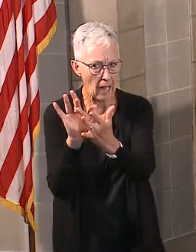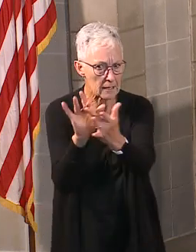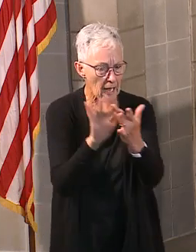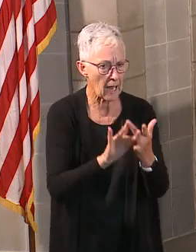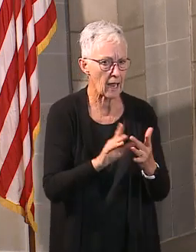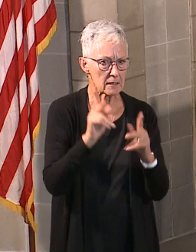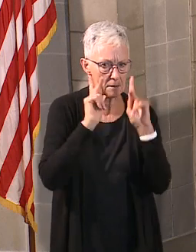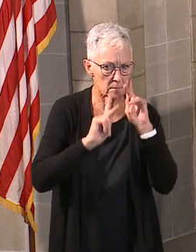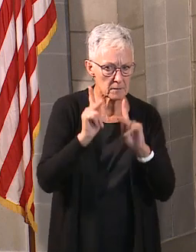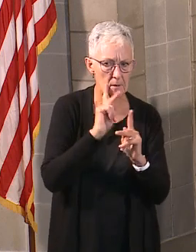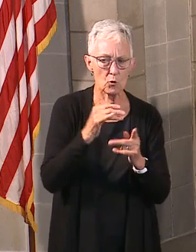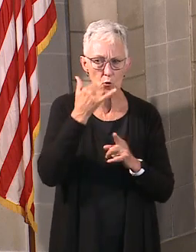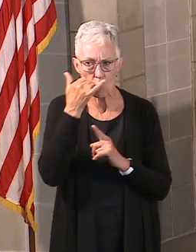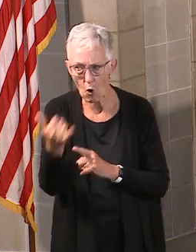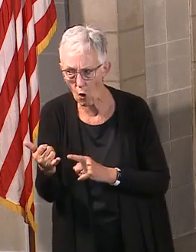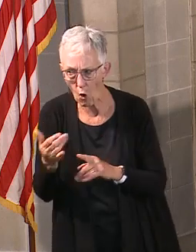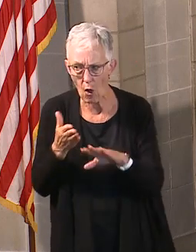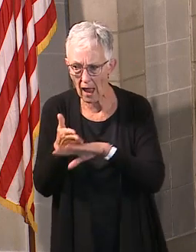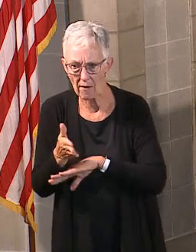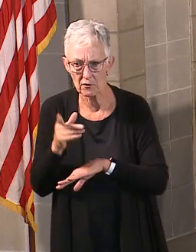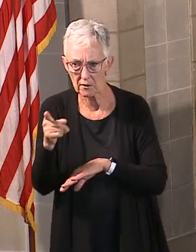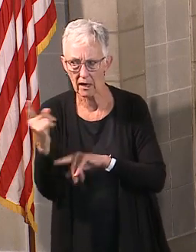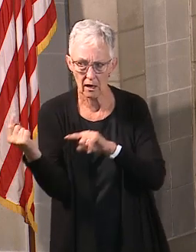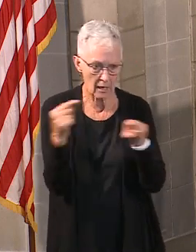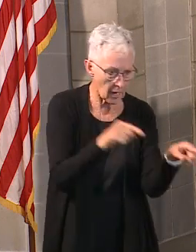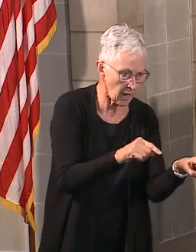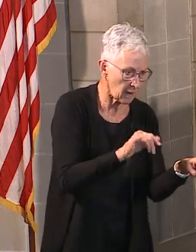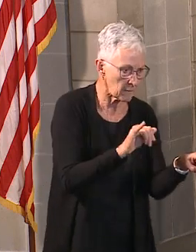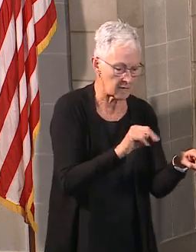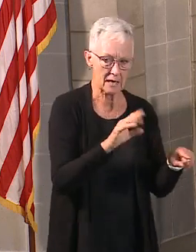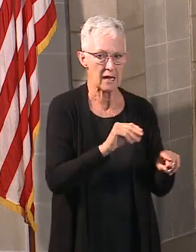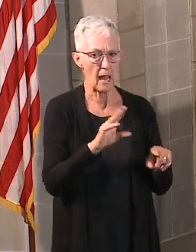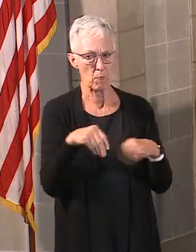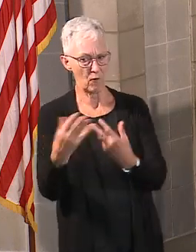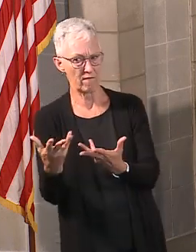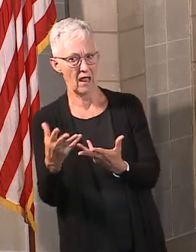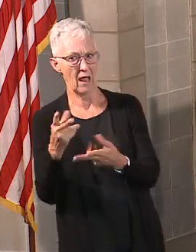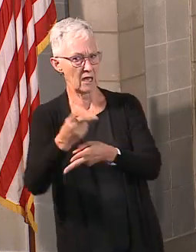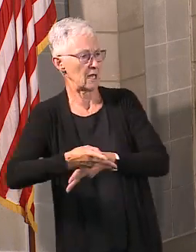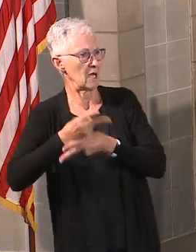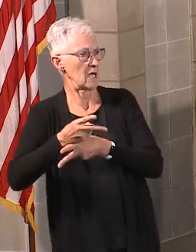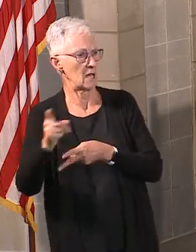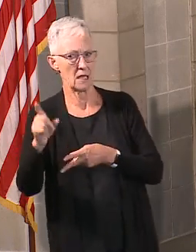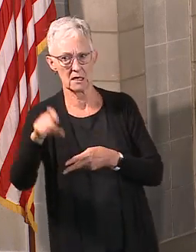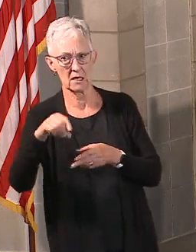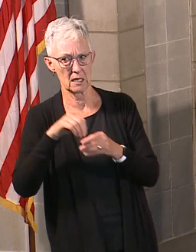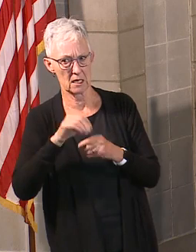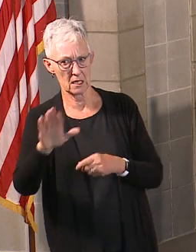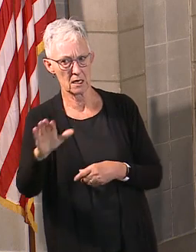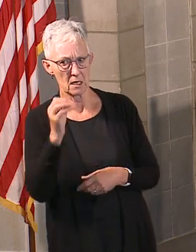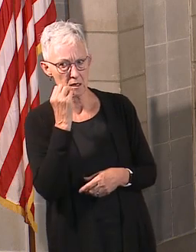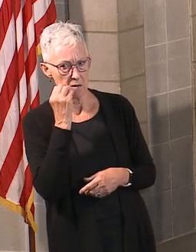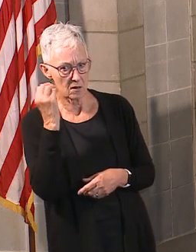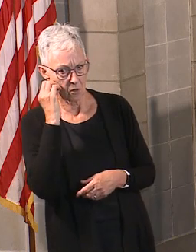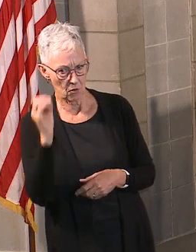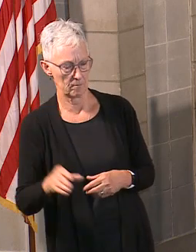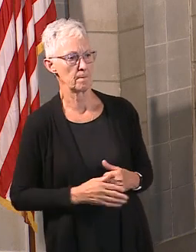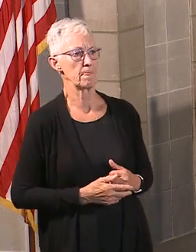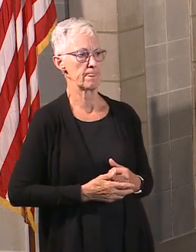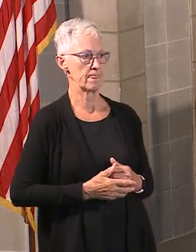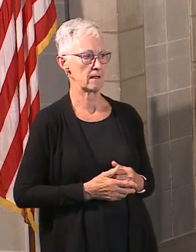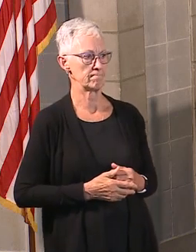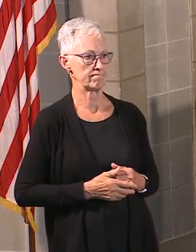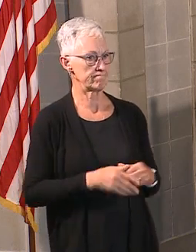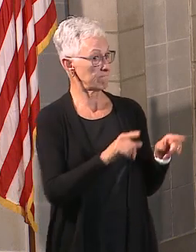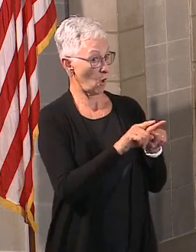the necessary support that they need in their homes. The second thing that the FQHCs will be doing is they're going to be expanding